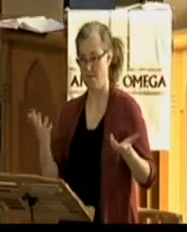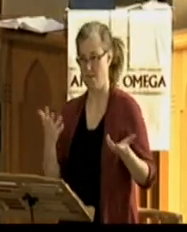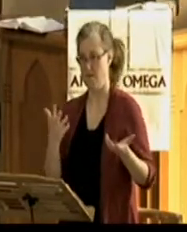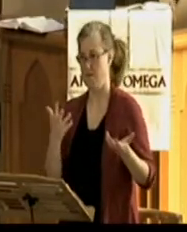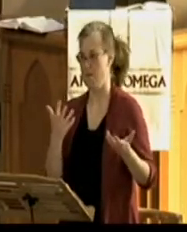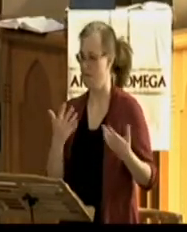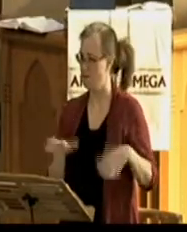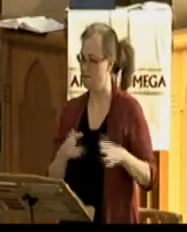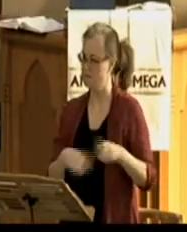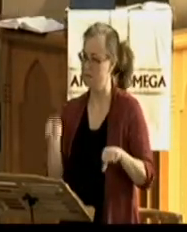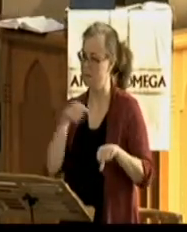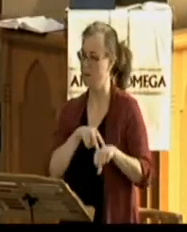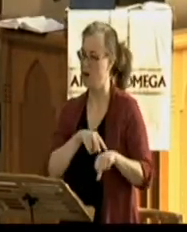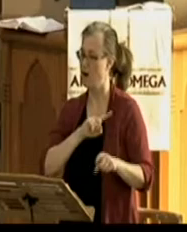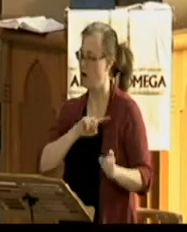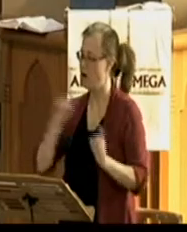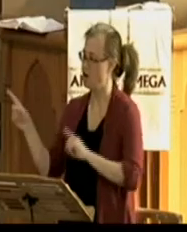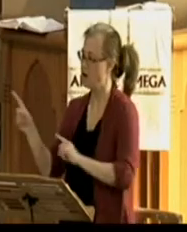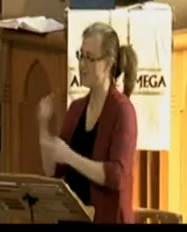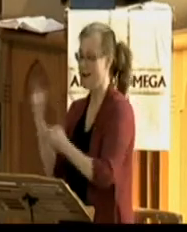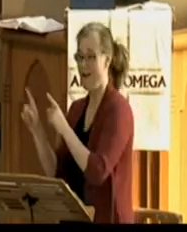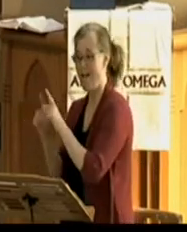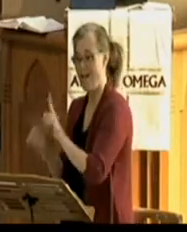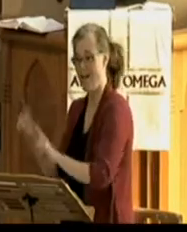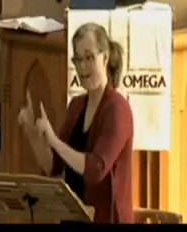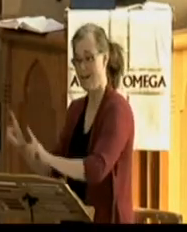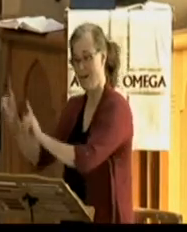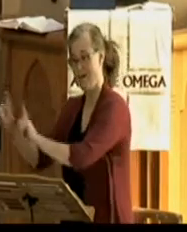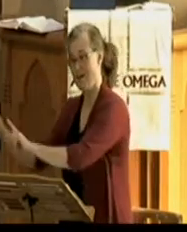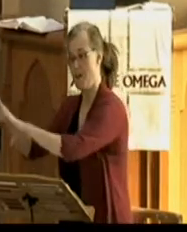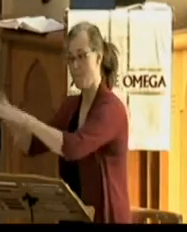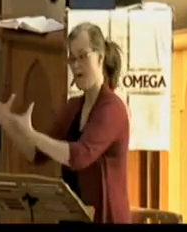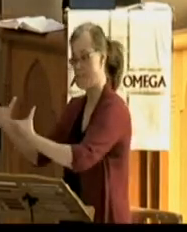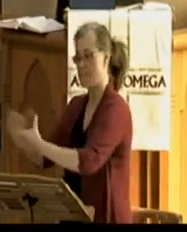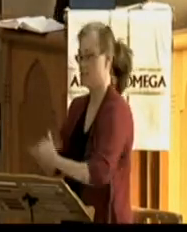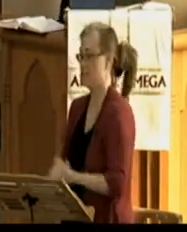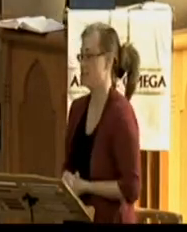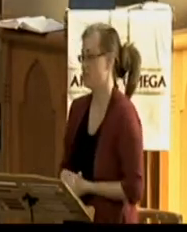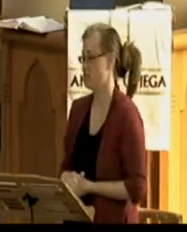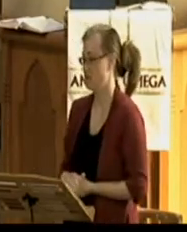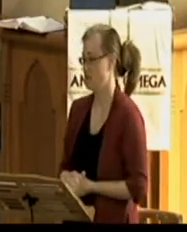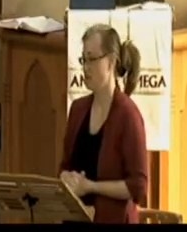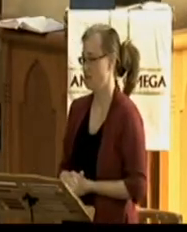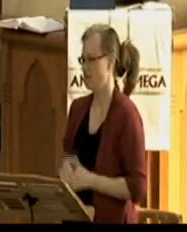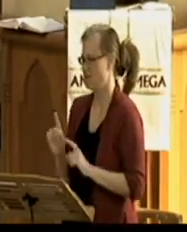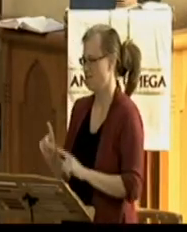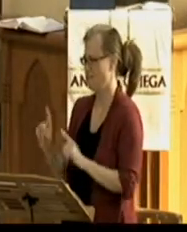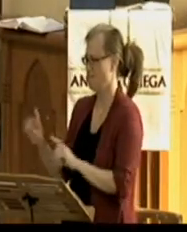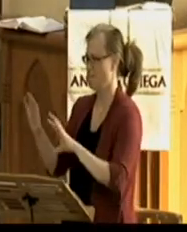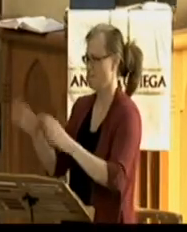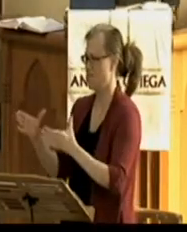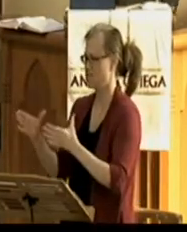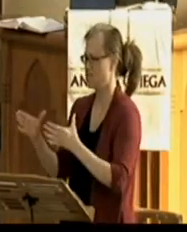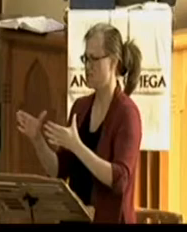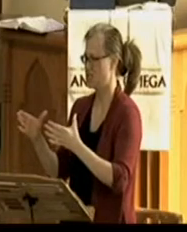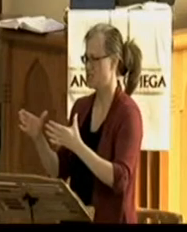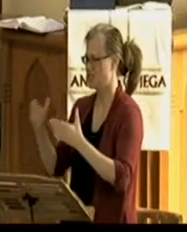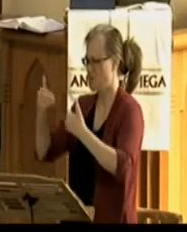And although the disciples saw the empty tomb as well, what happened? The disciples were locked away because of fear, the scripture